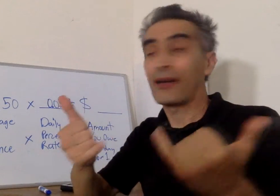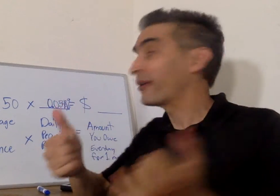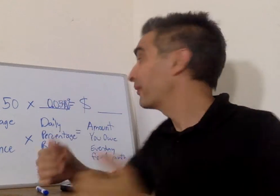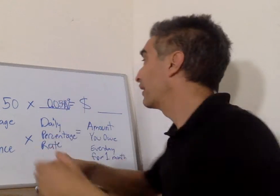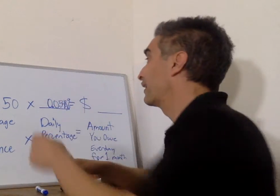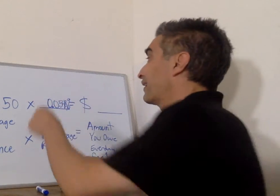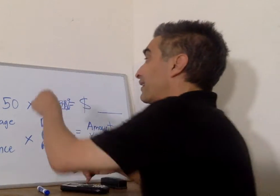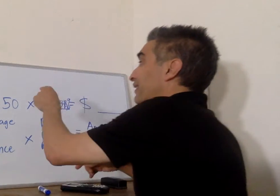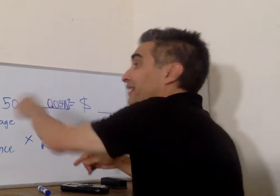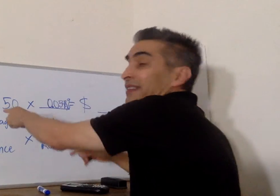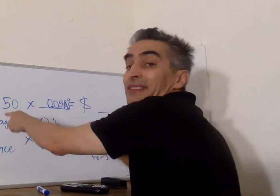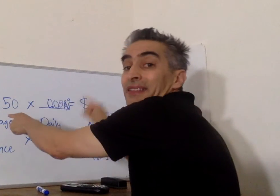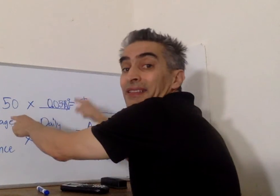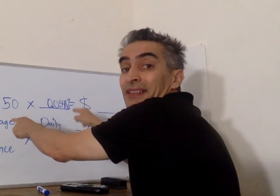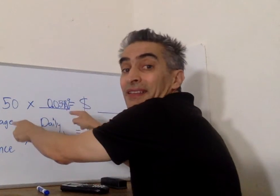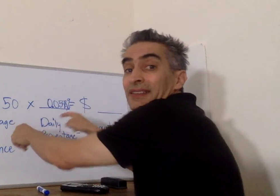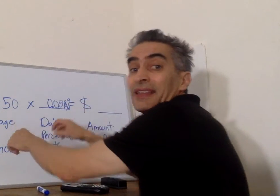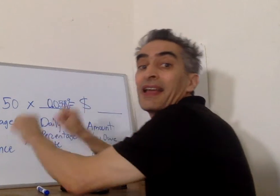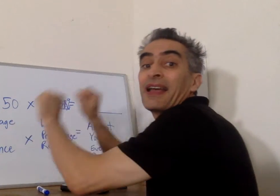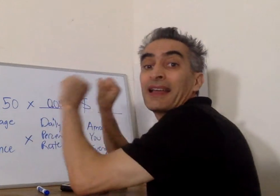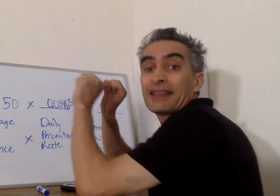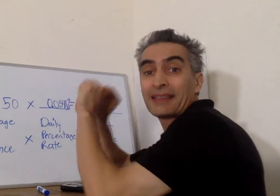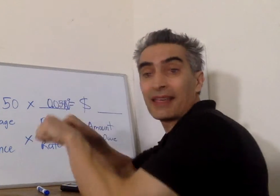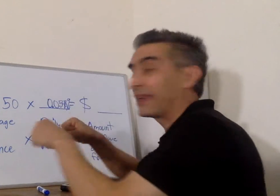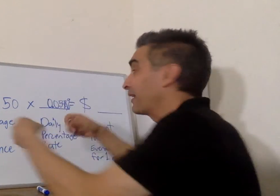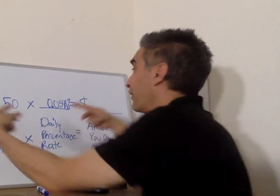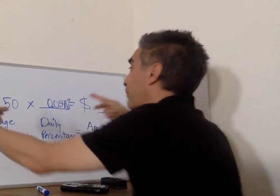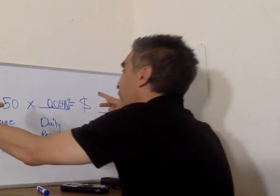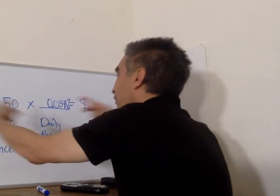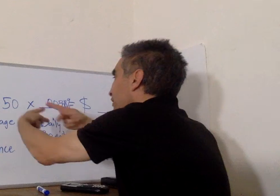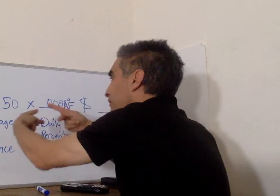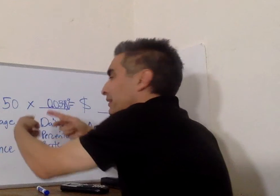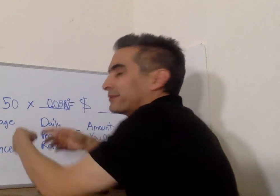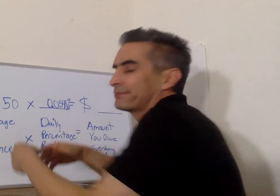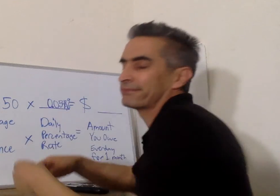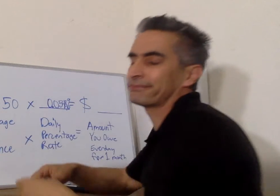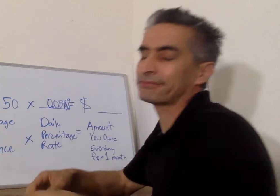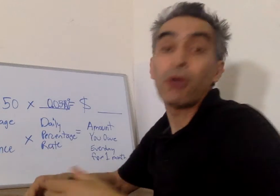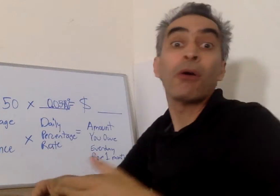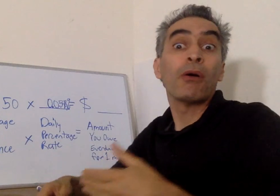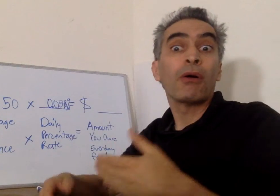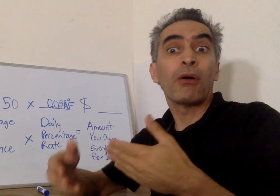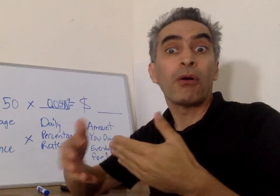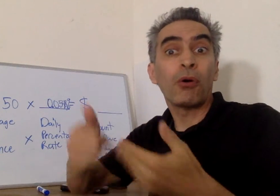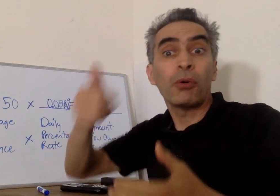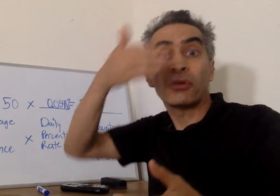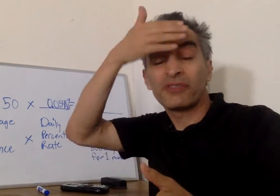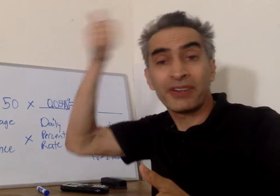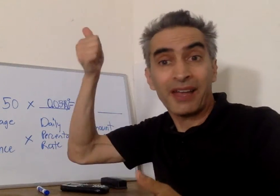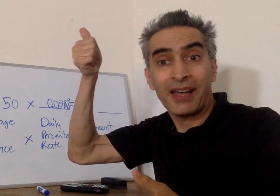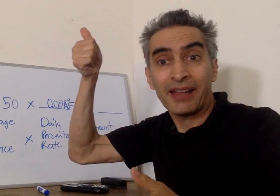now I can take this number and this number and I can multiply them together well I almost forgot